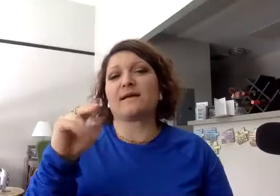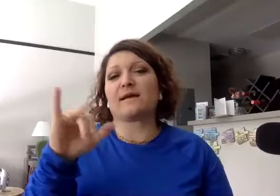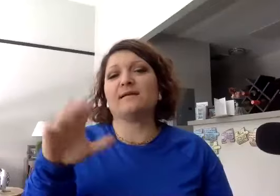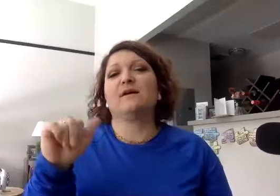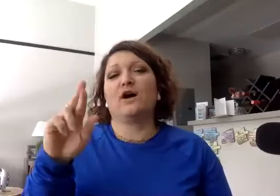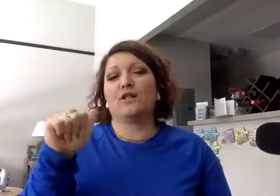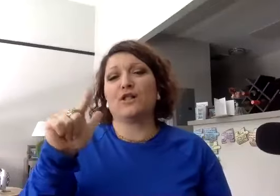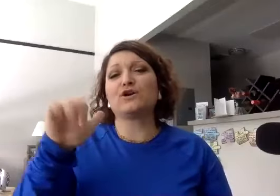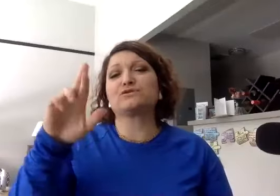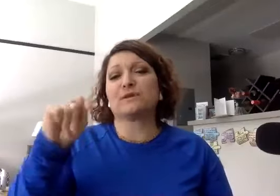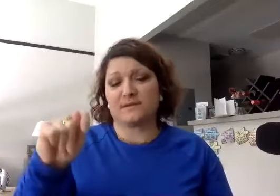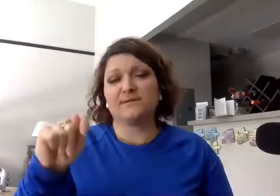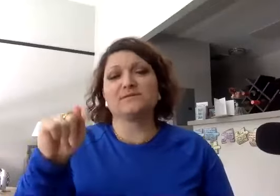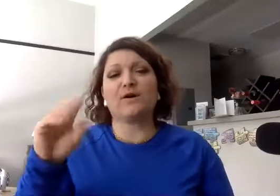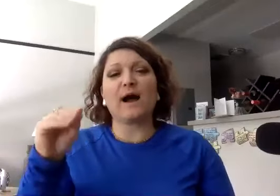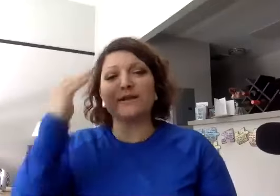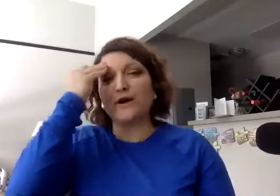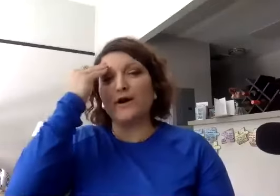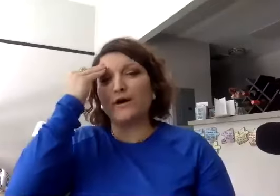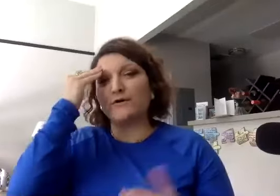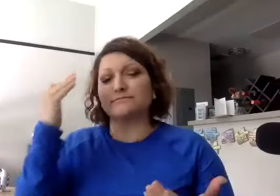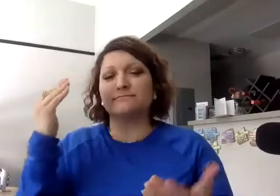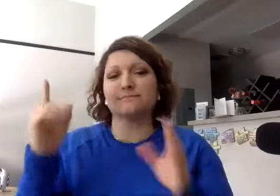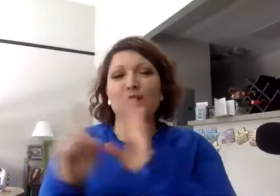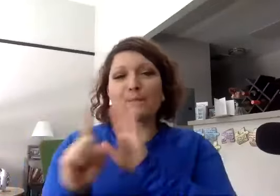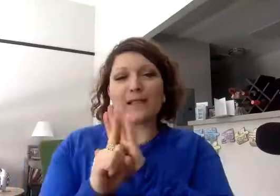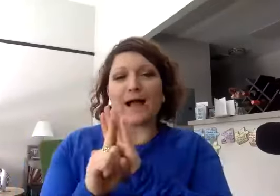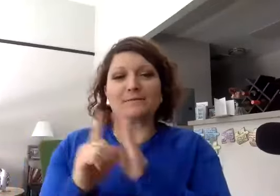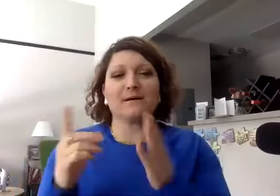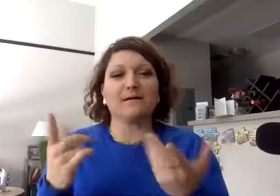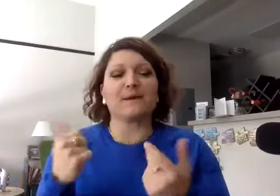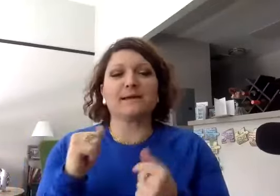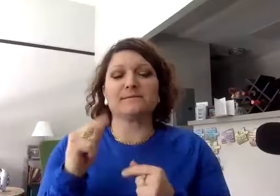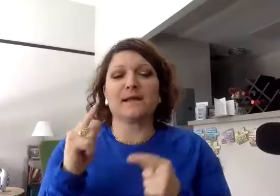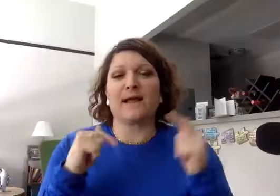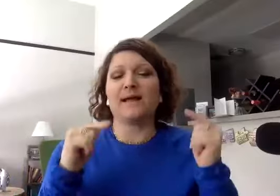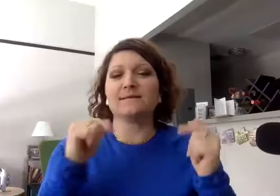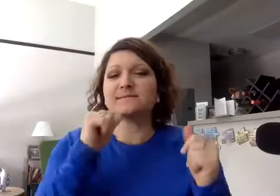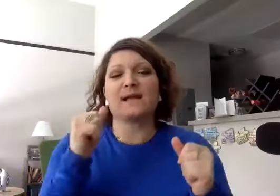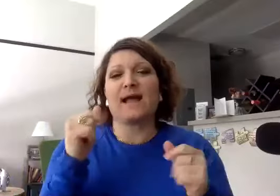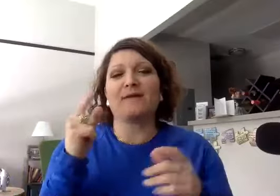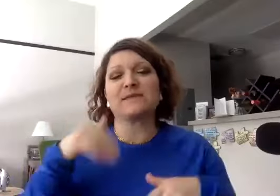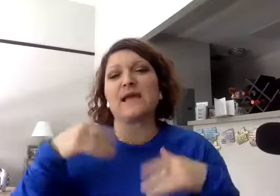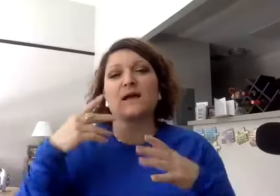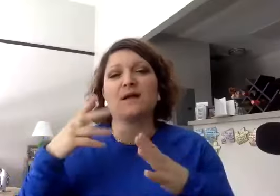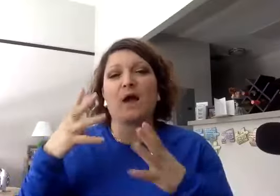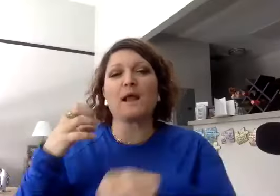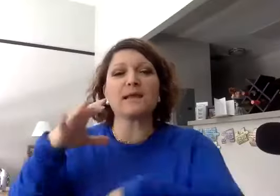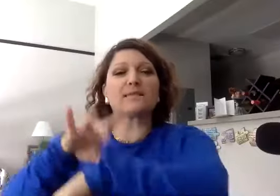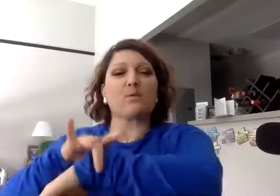Alert. So I know the alarm clock, but I haven't yet. I want to get the